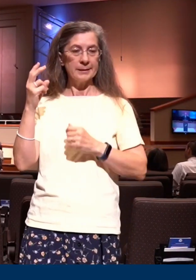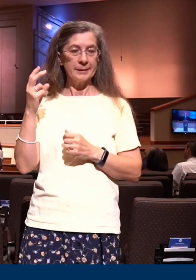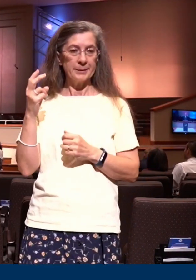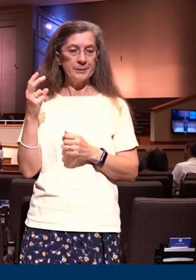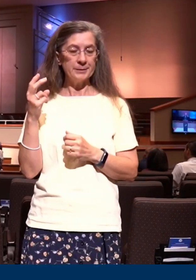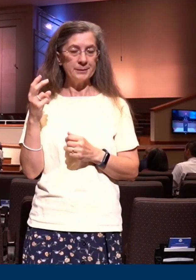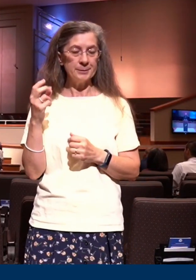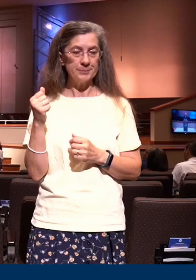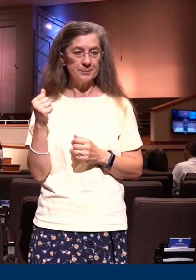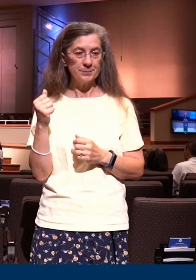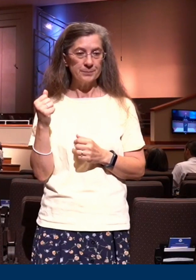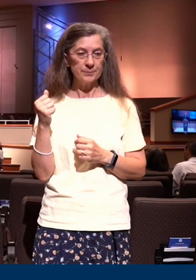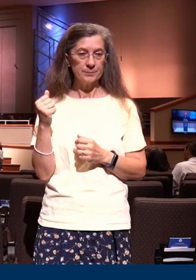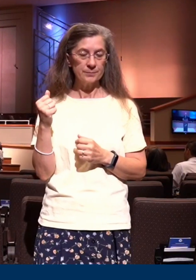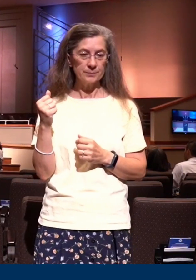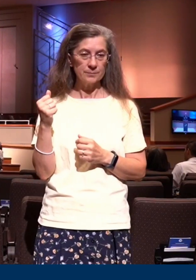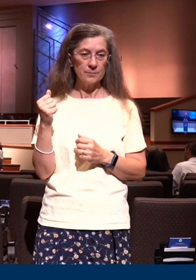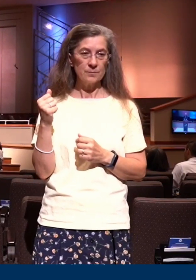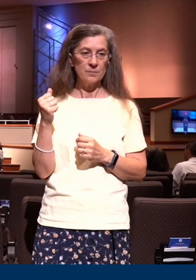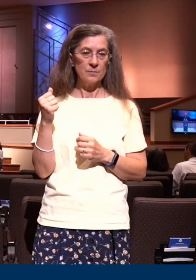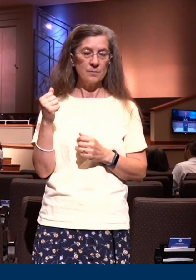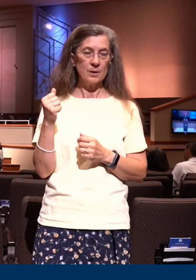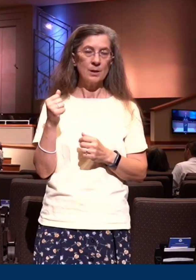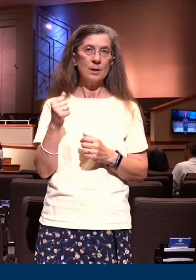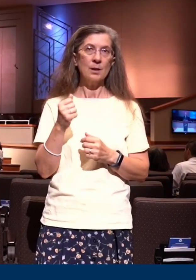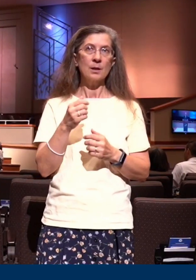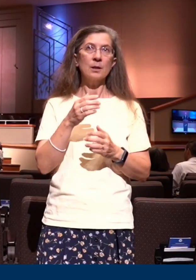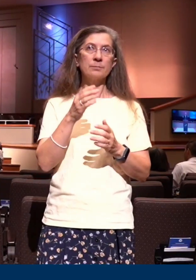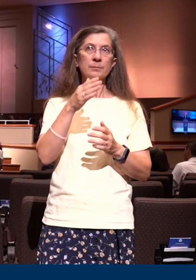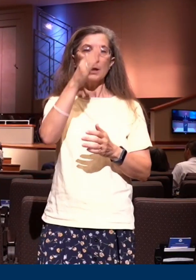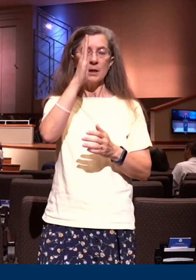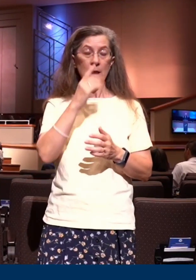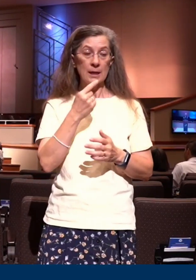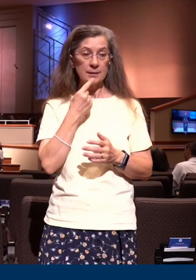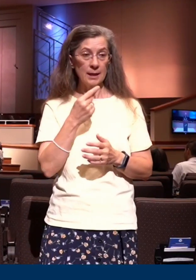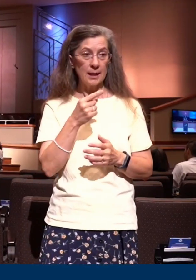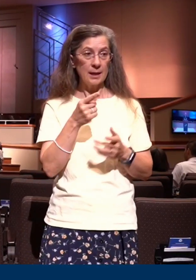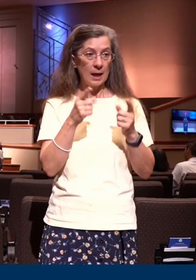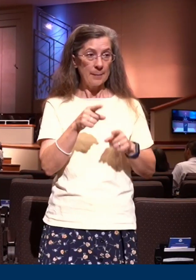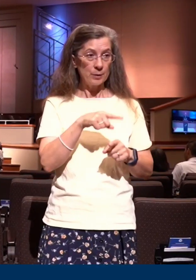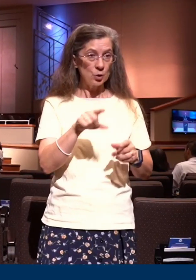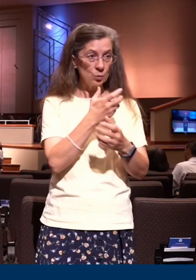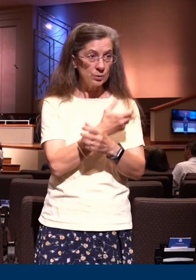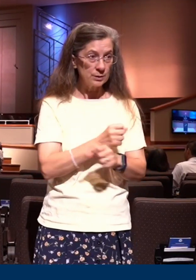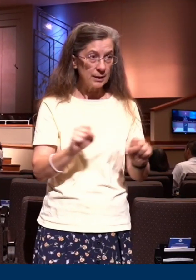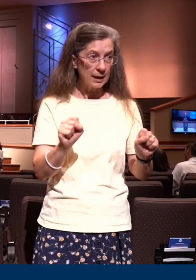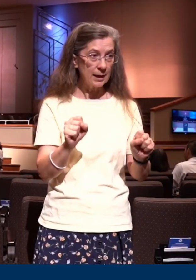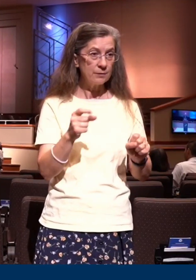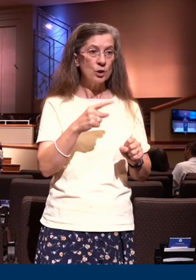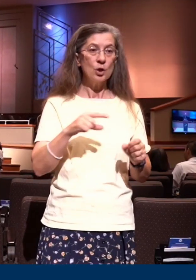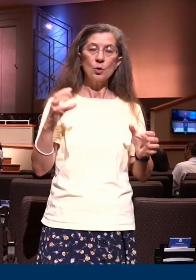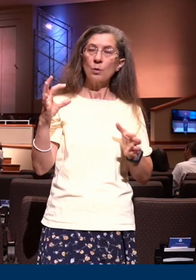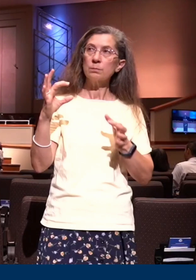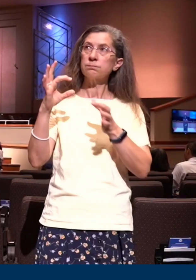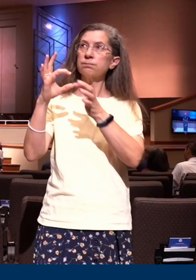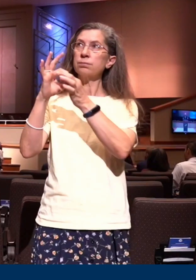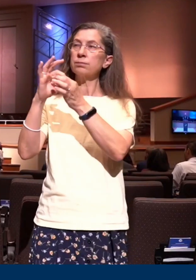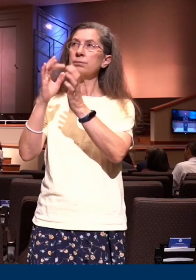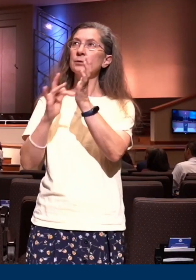planting of new life the old man was crucified you were engrafted to the Lord Jesus Christ and there is a purpose in